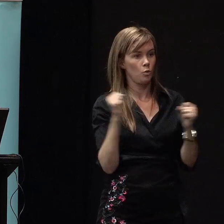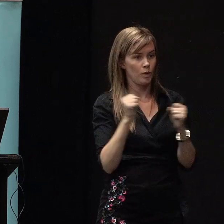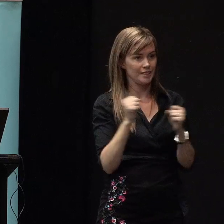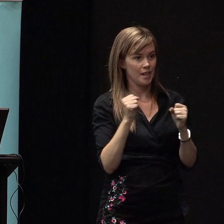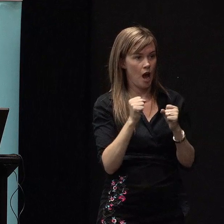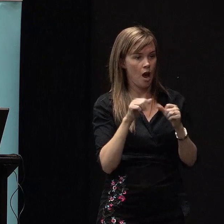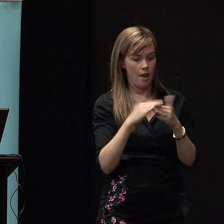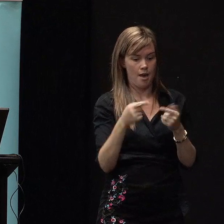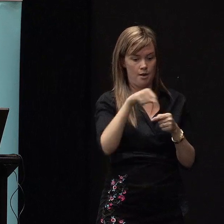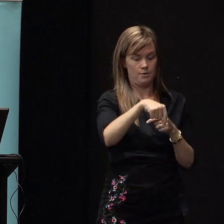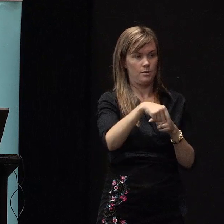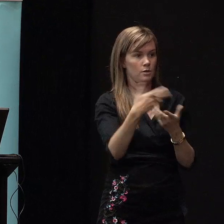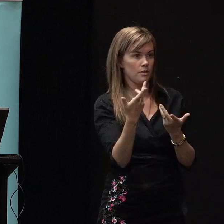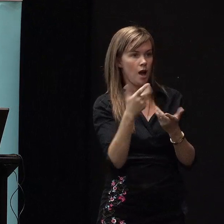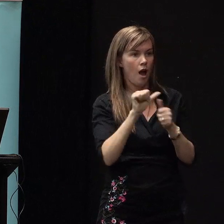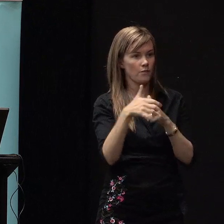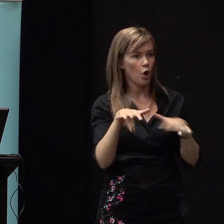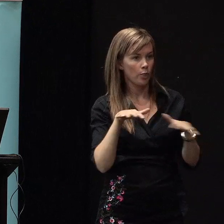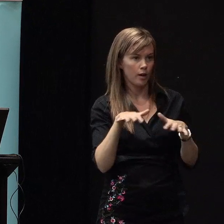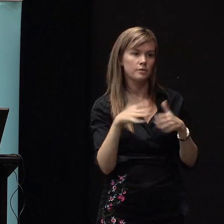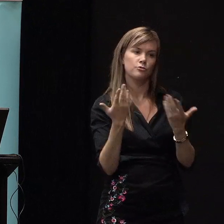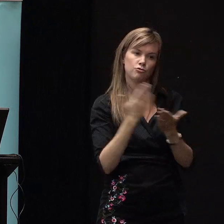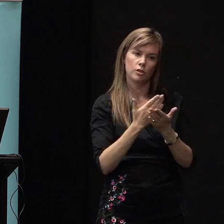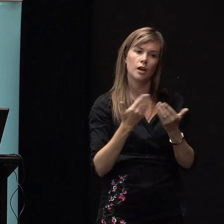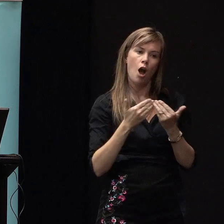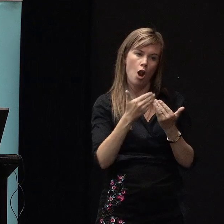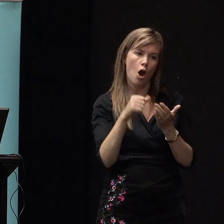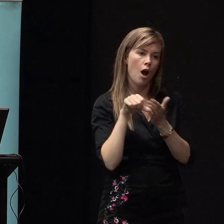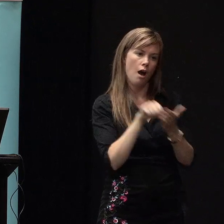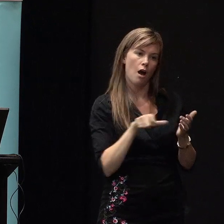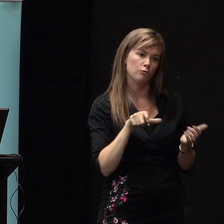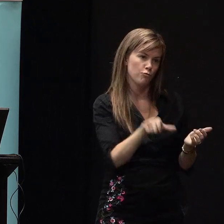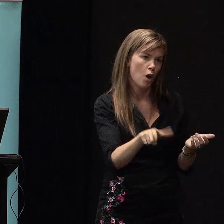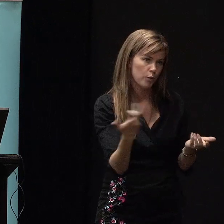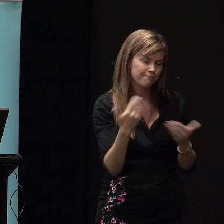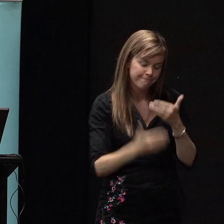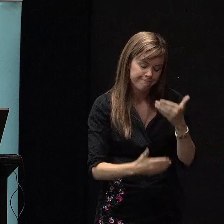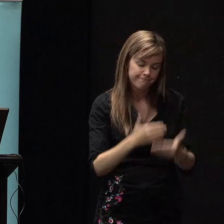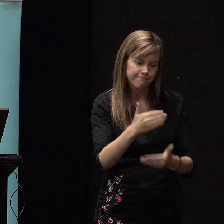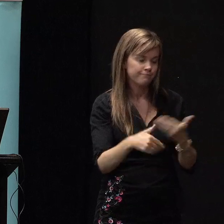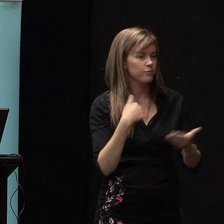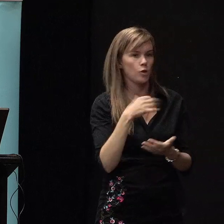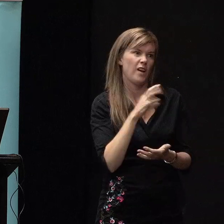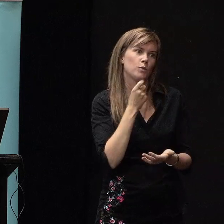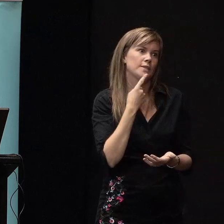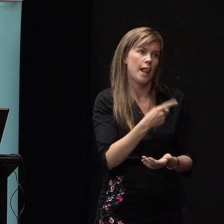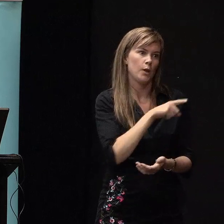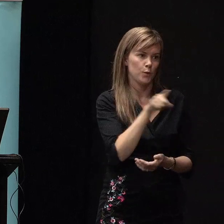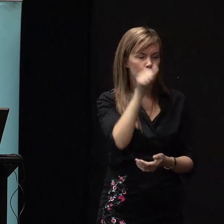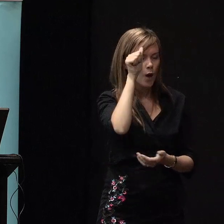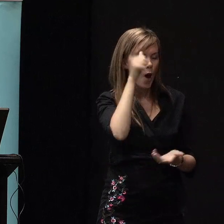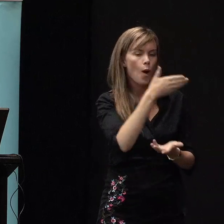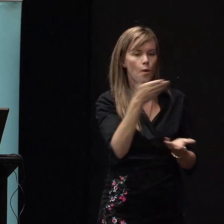earthquakes and it's a long, hard road. I don't need to tell you these things. And so this session is about how we look after